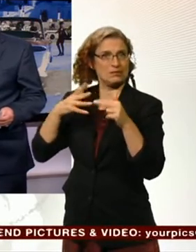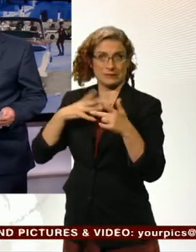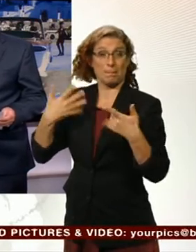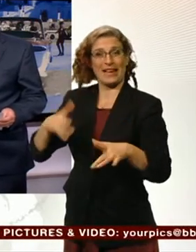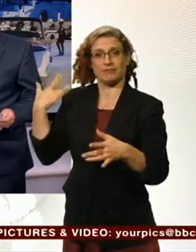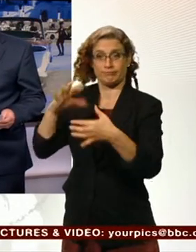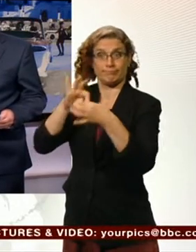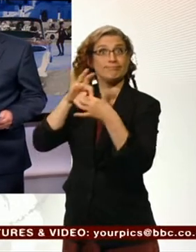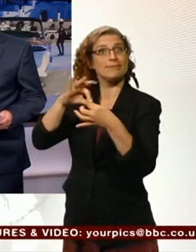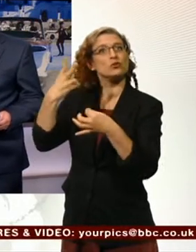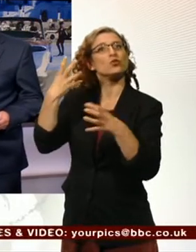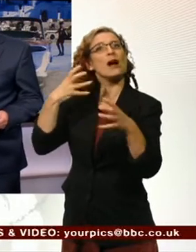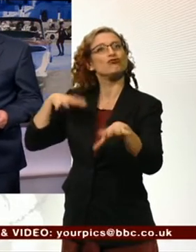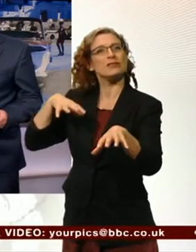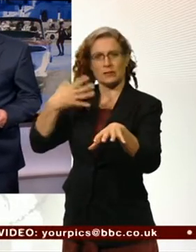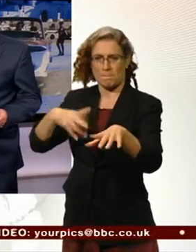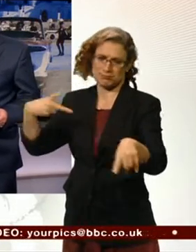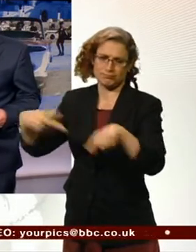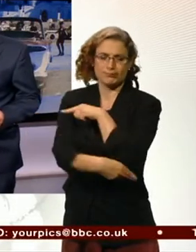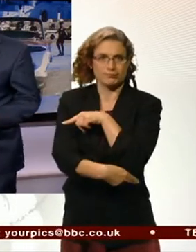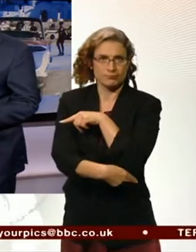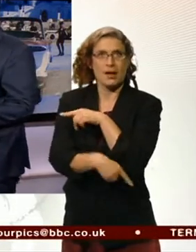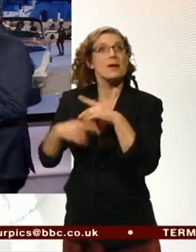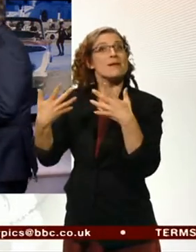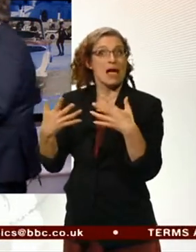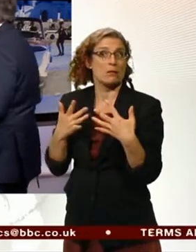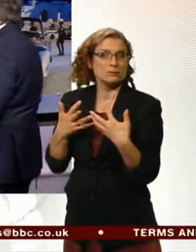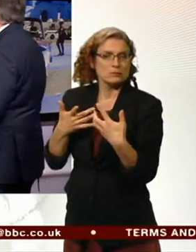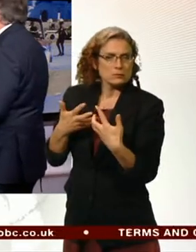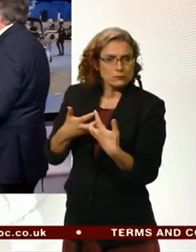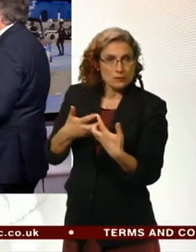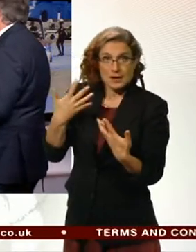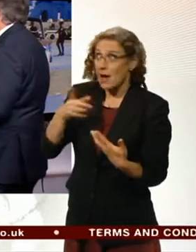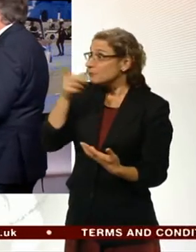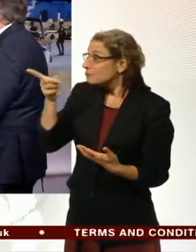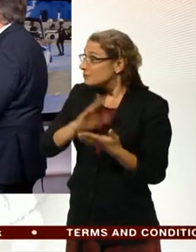between the two countries. Our correspondent, Will Grant, is in Havana for us. Will?